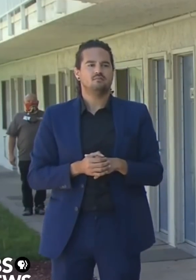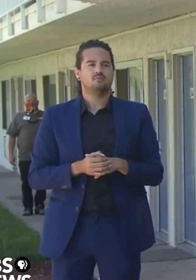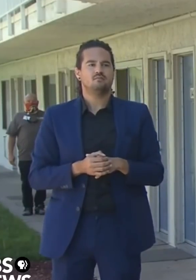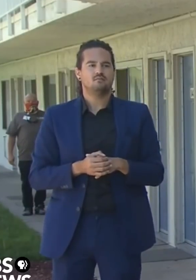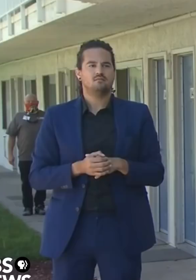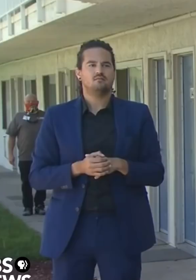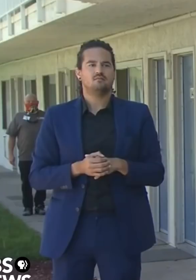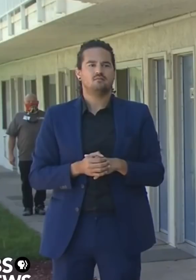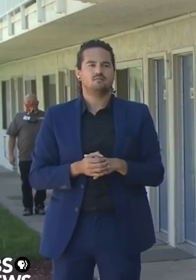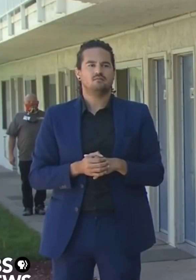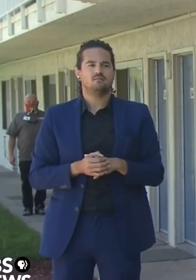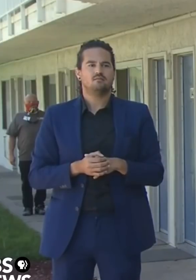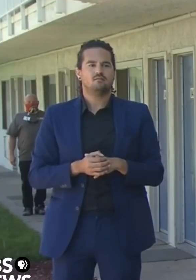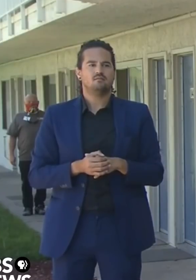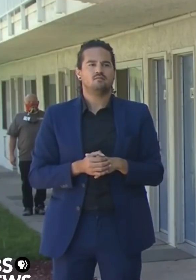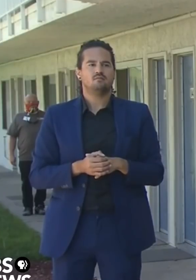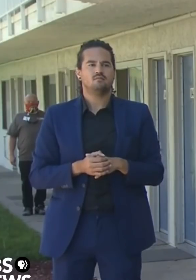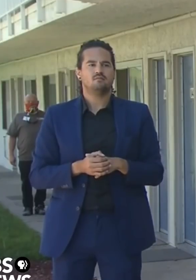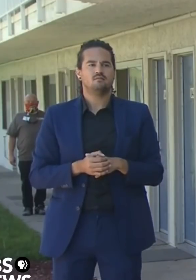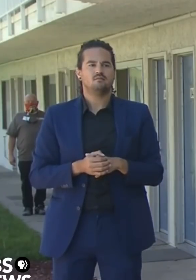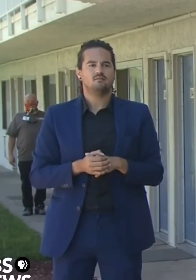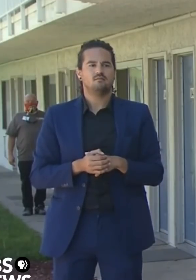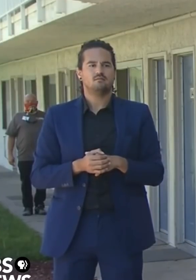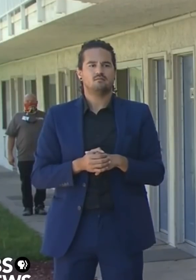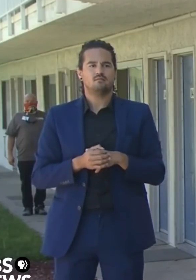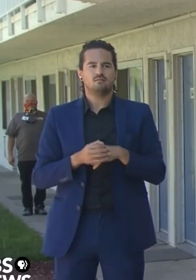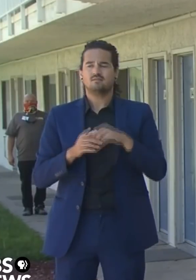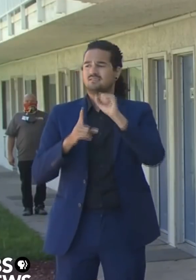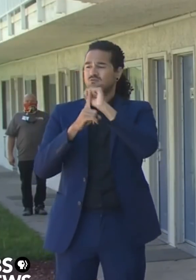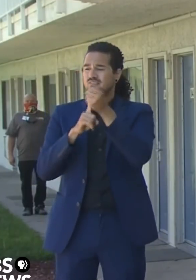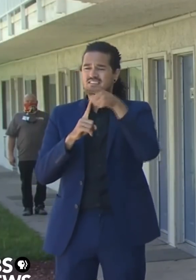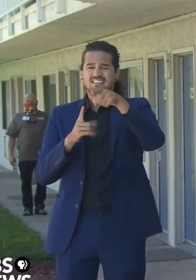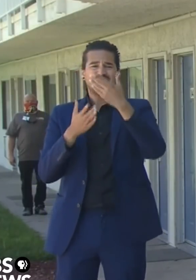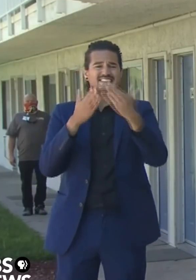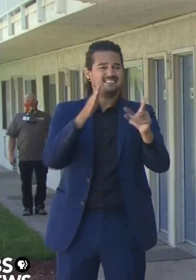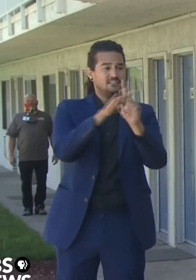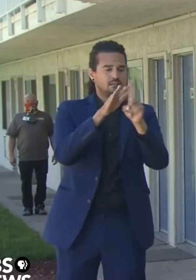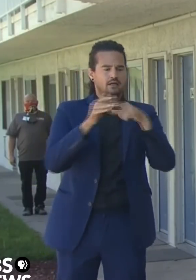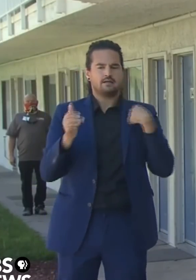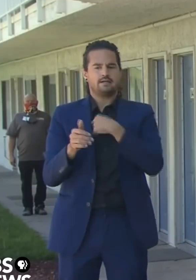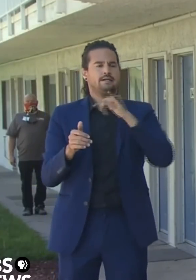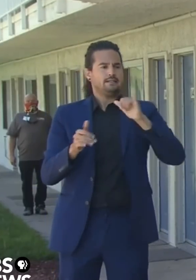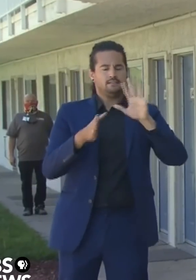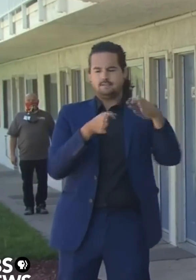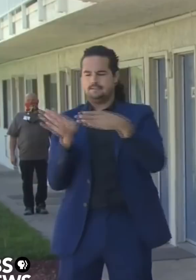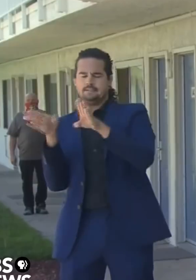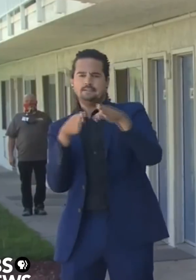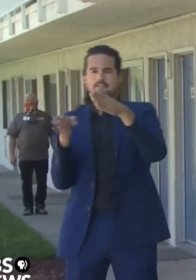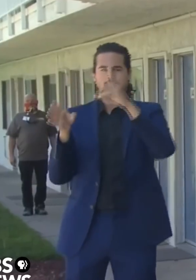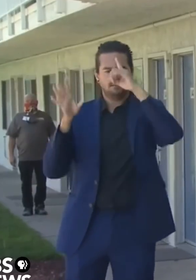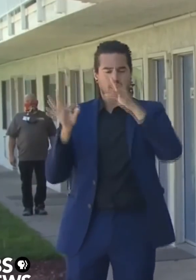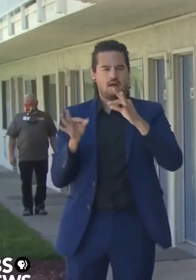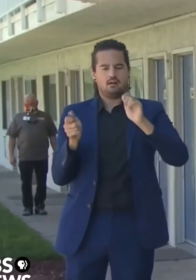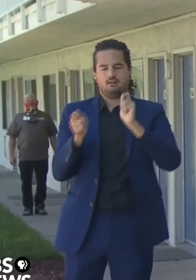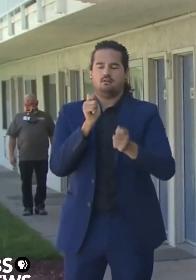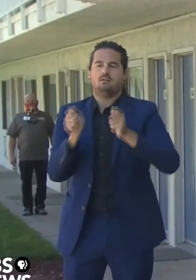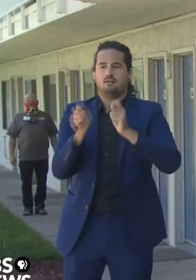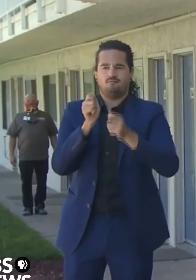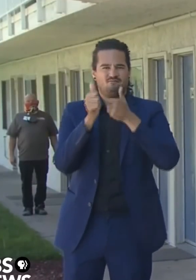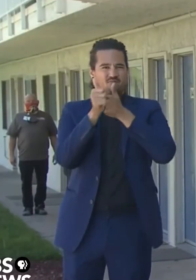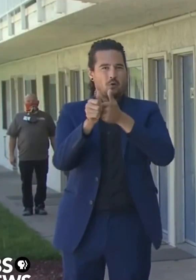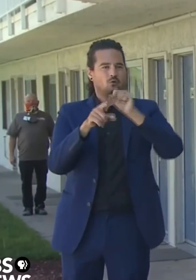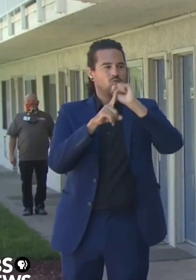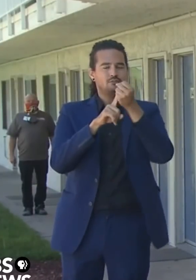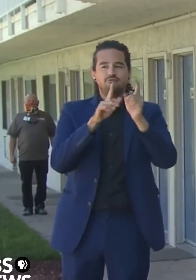resolved to make new decisions based on changing conditions. And we originated a program first of its kind first in the